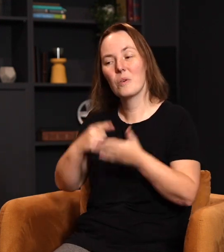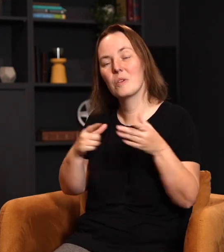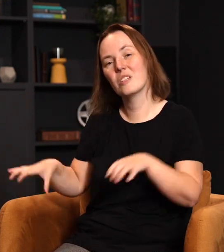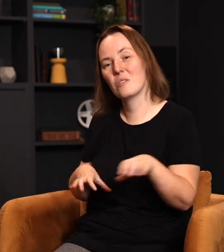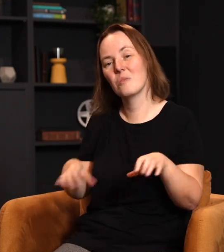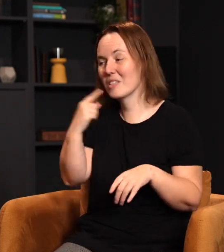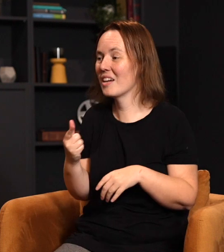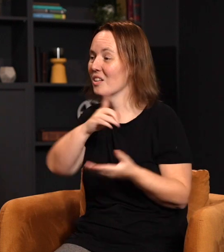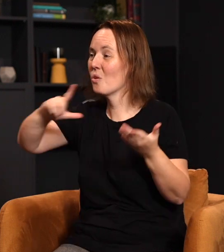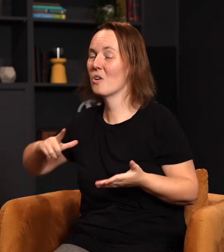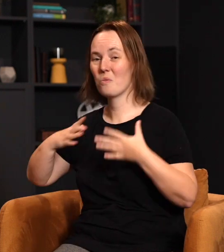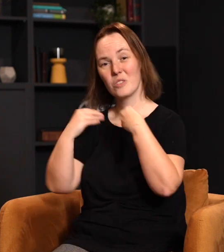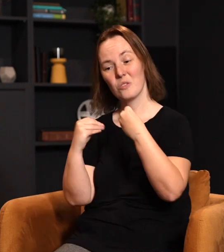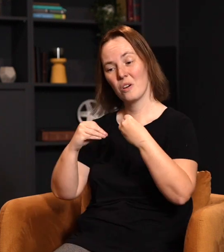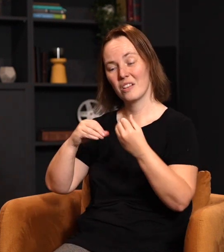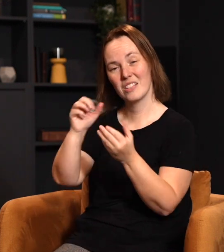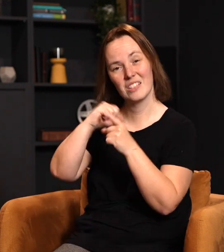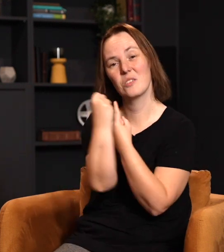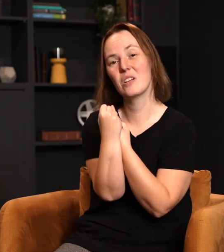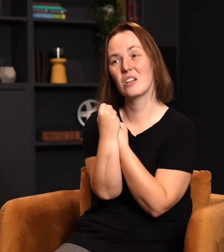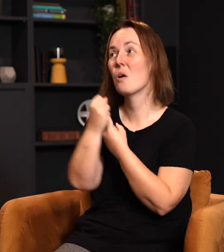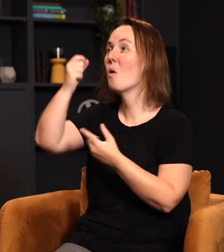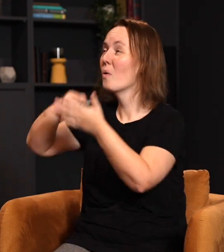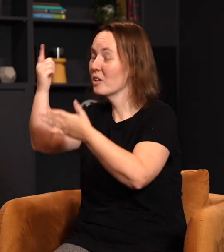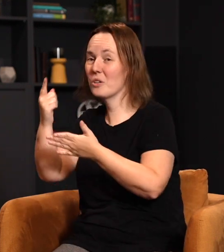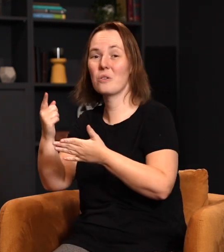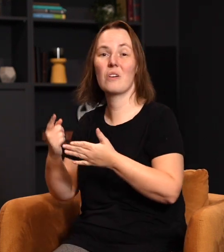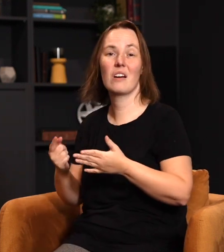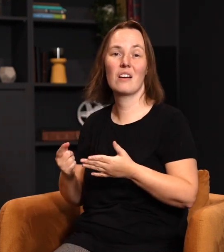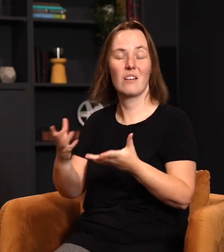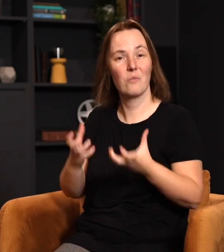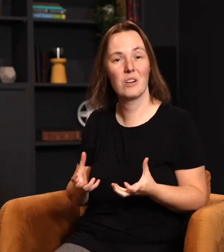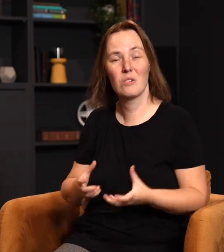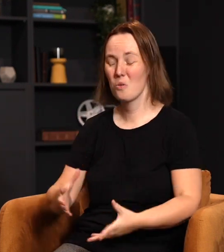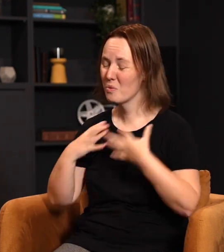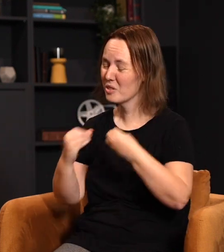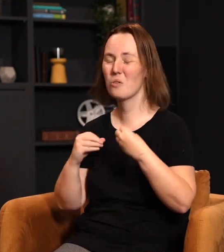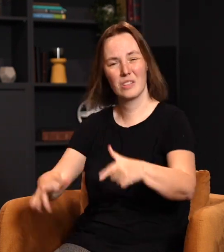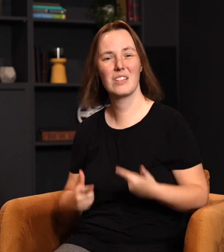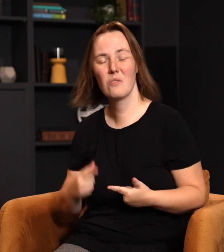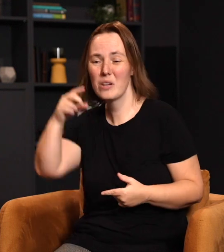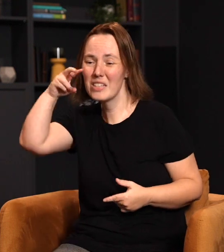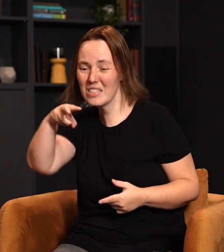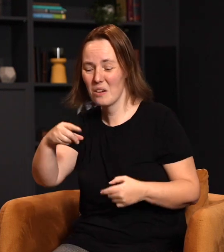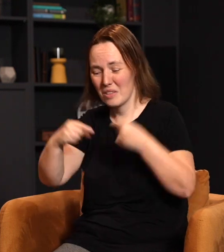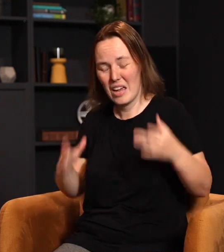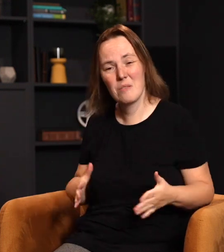just a moment, what are we doing? We're saying, Lord, restore in this situation what you've intended. Restore in this life. Lord, we see what the enemy has